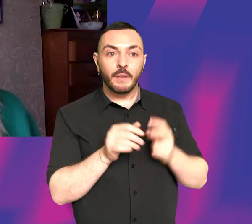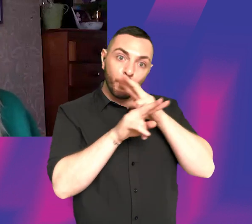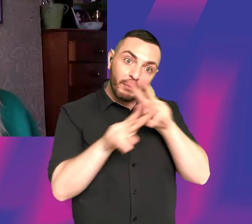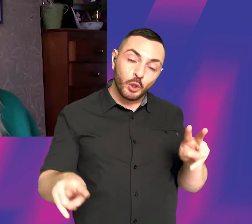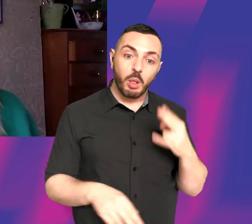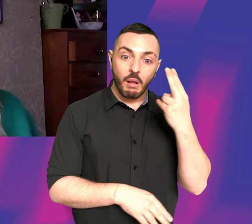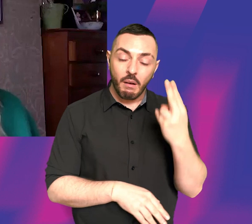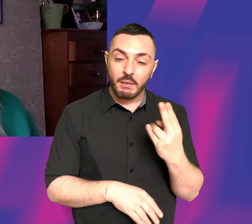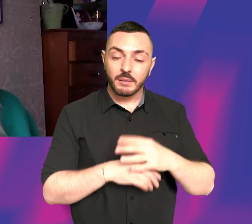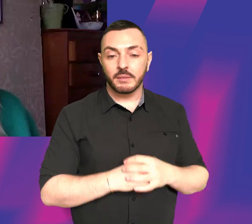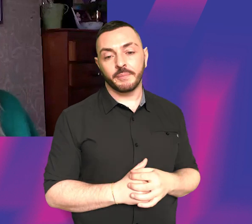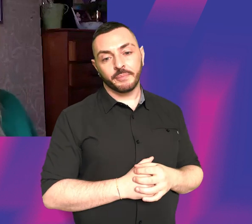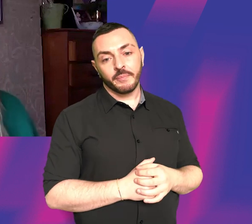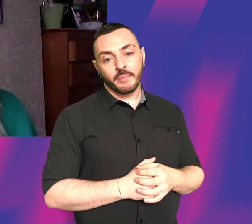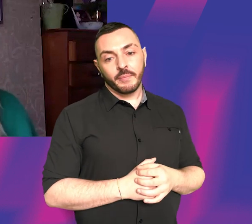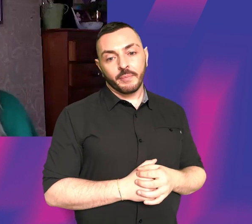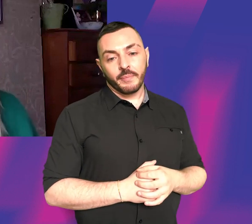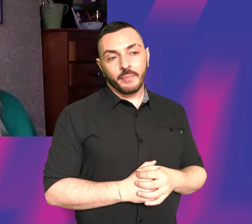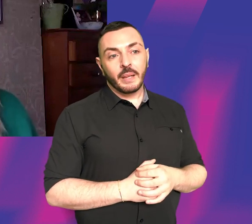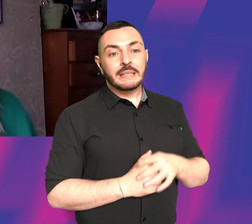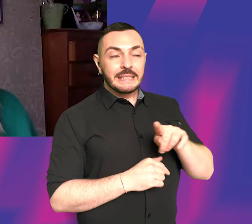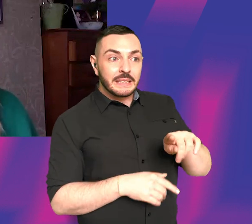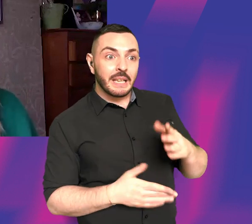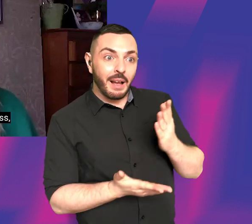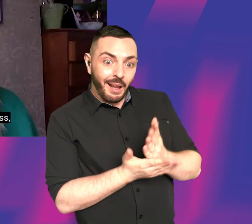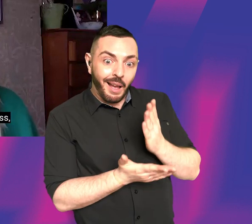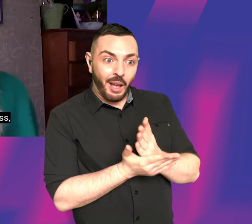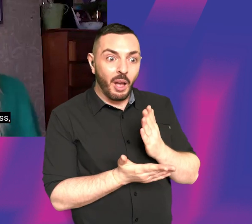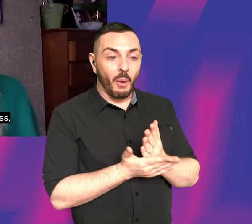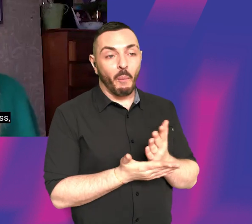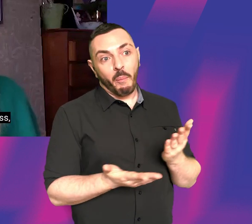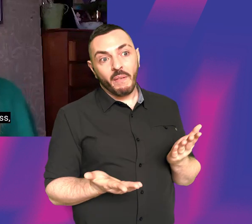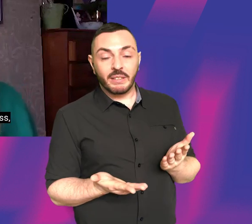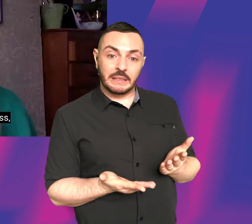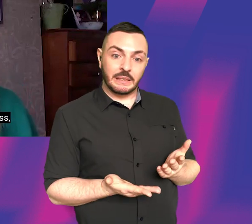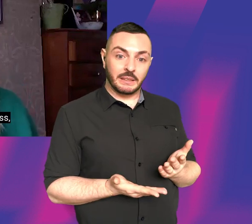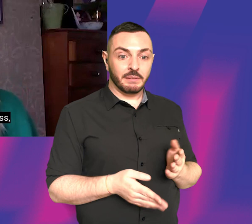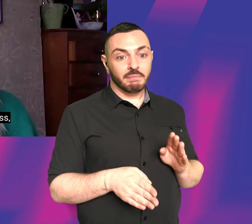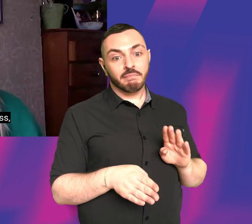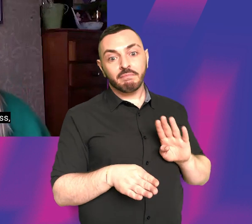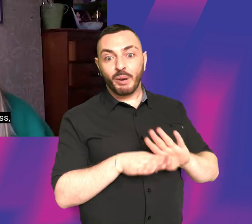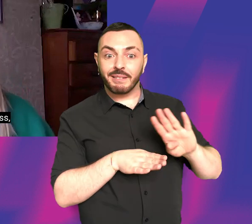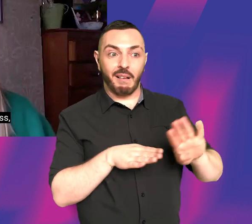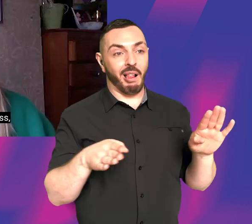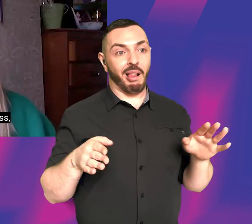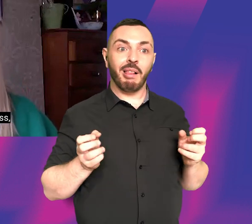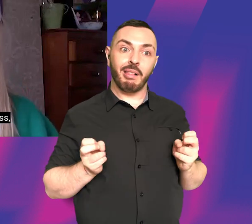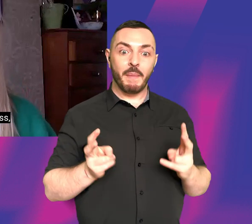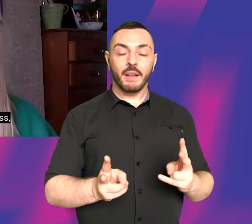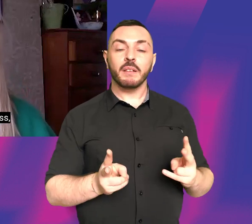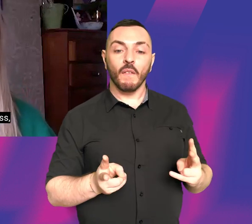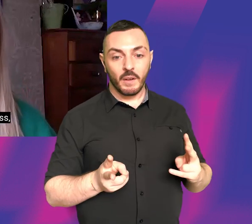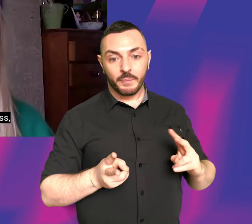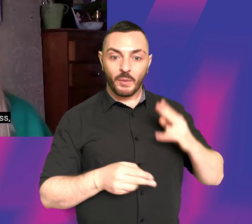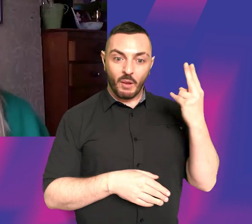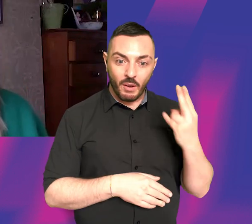it's it's, it's very much a practical medium. But that doesn't mean, thank goodness, that we live in the days we do that you can't